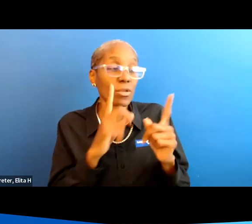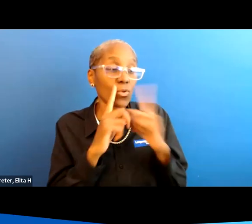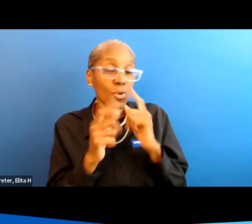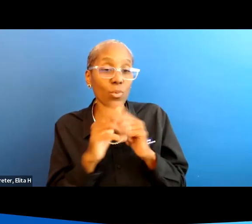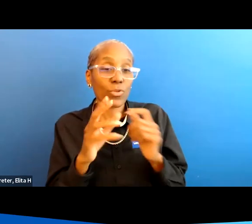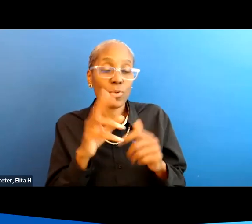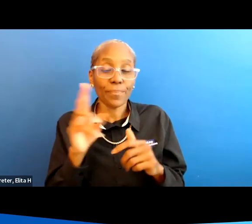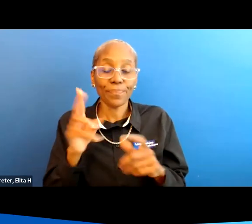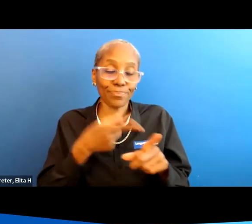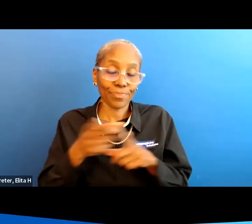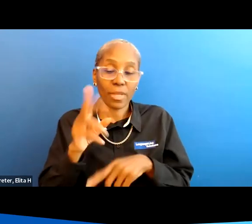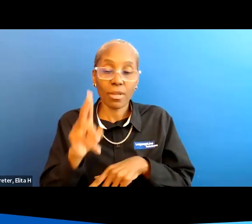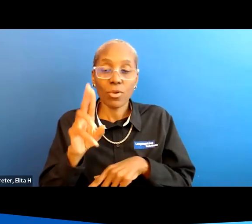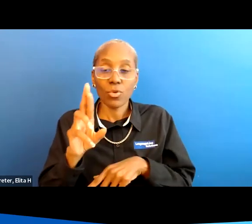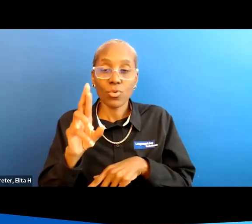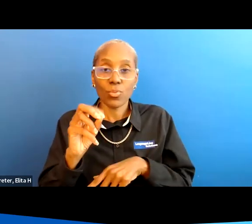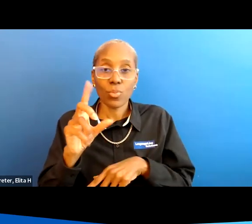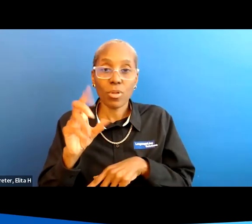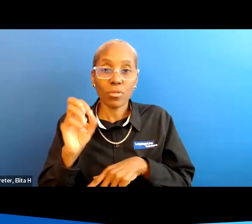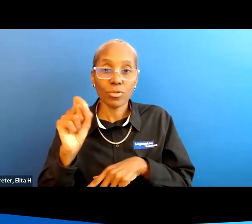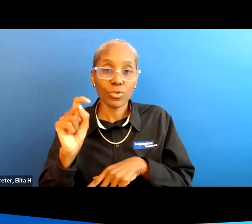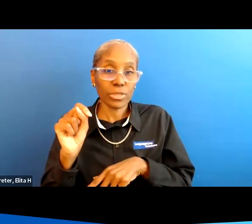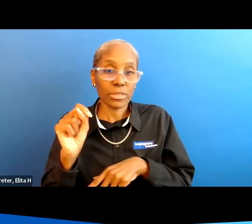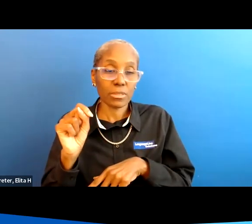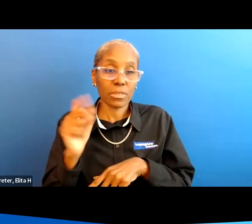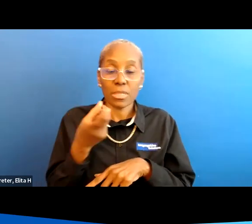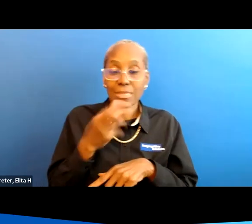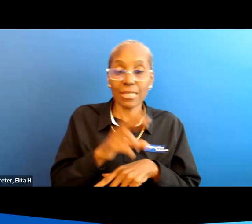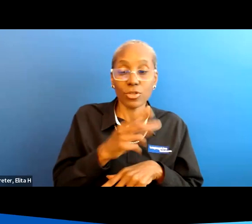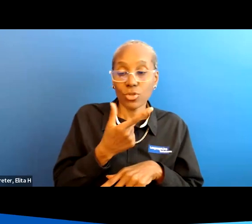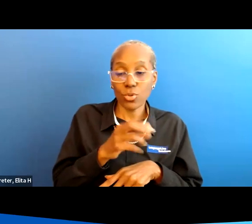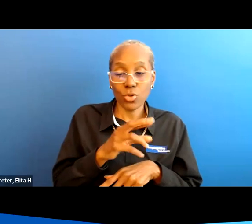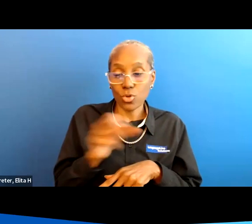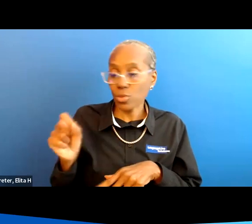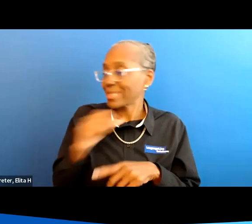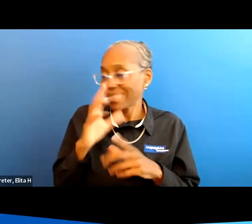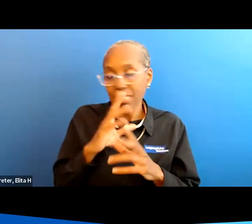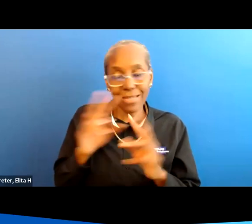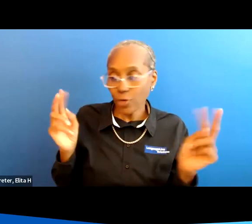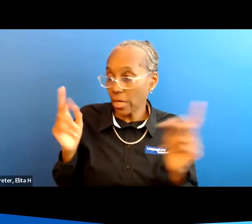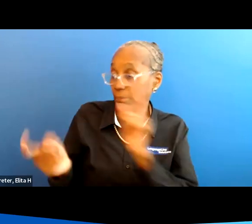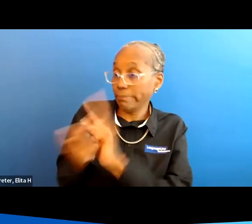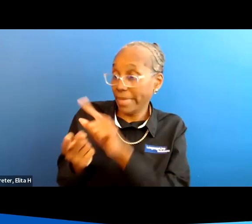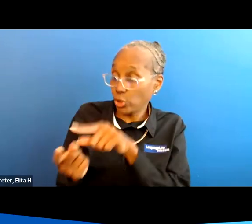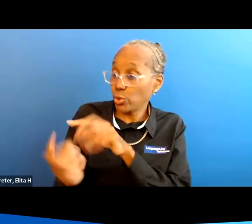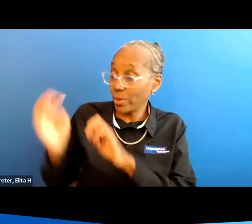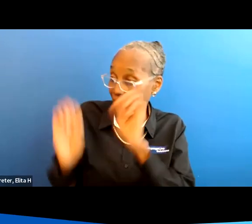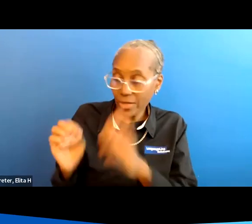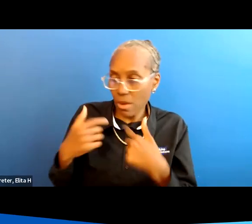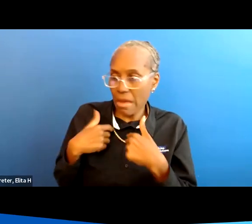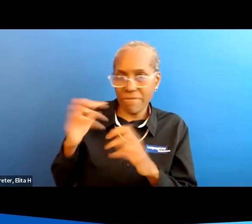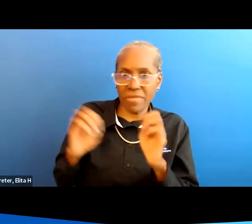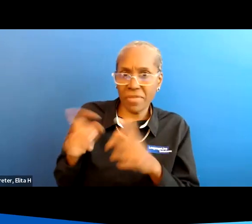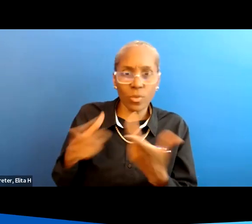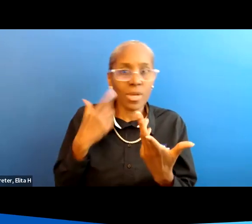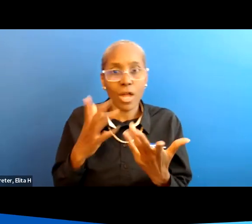urologist now you know dr suzanne grow has not seen you or evaluated you nor have i so we